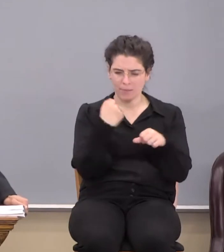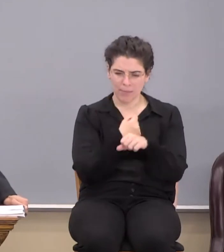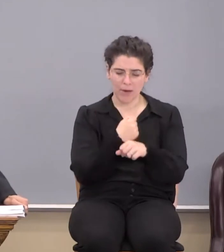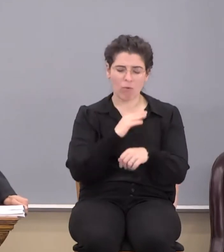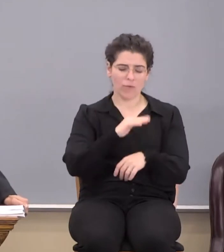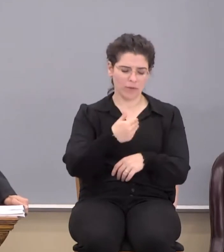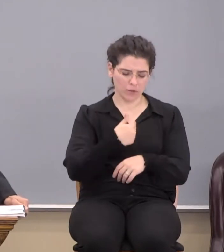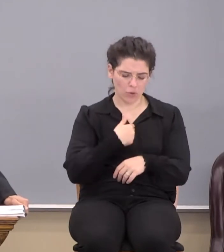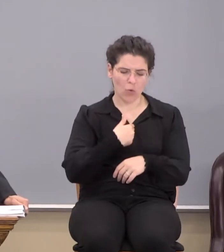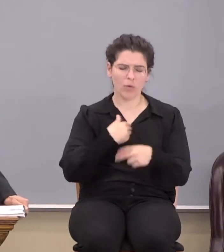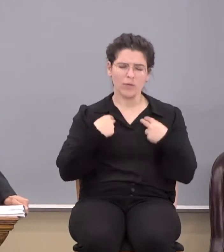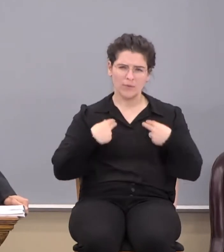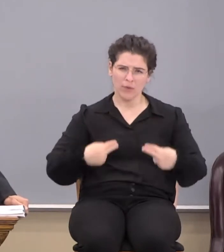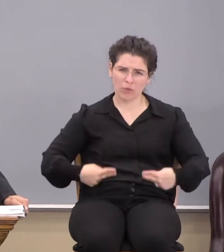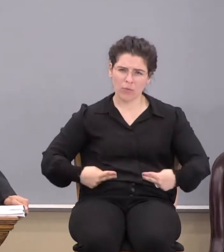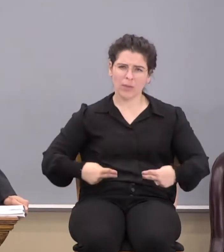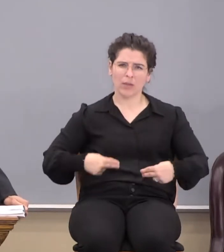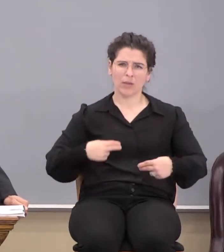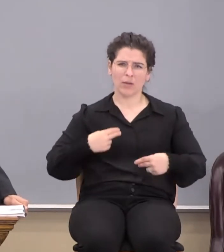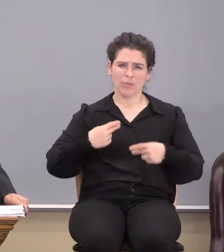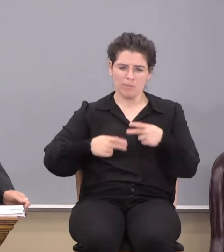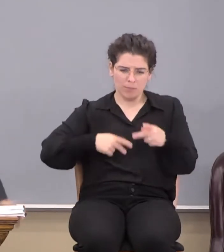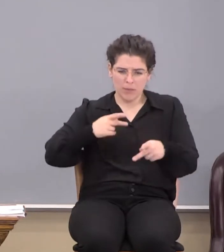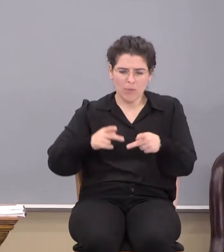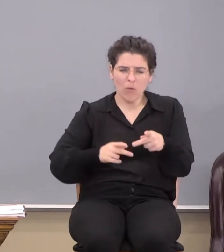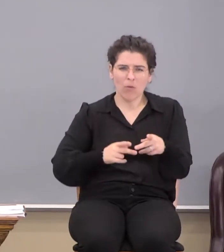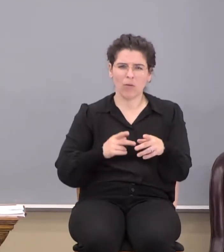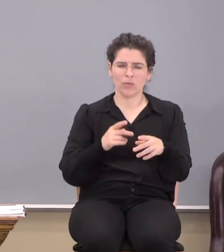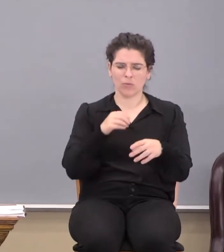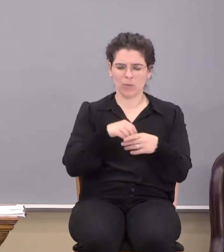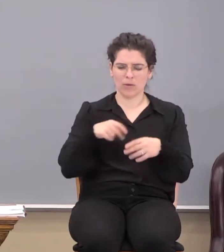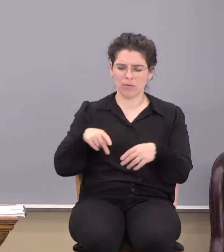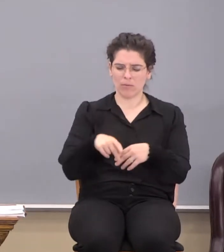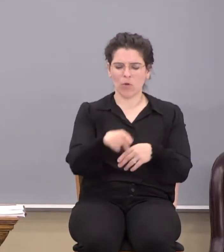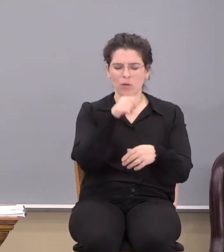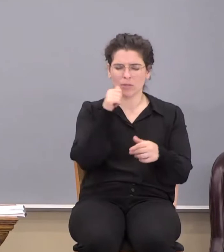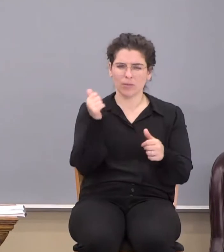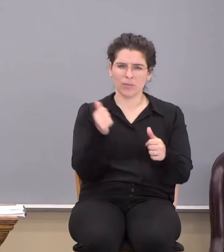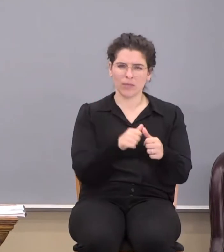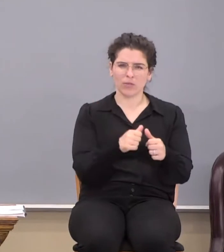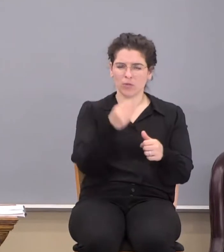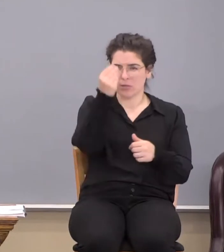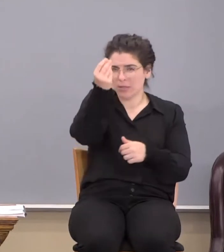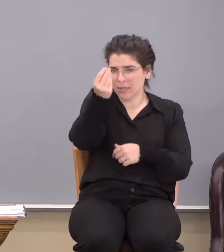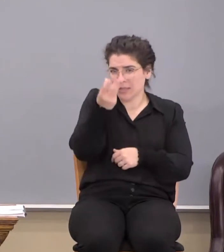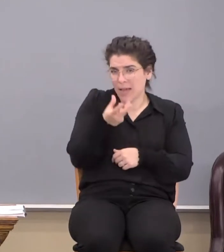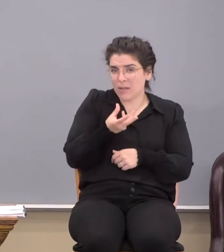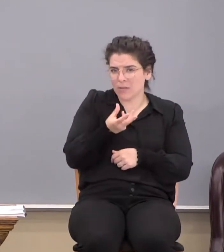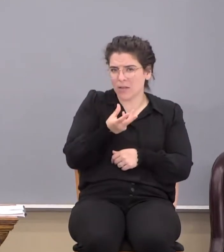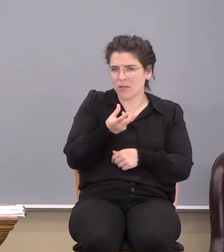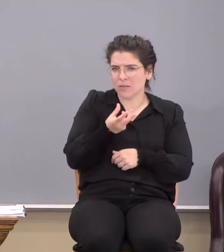souls of humanity, as it were. And in Paul's epistles, he actually tells us,